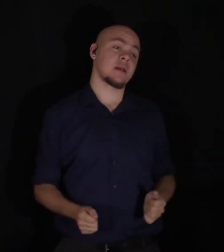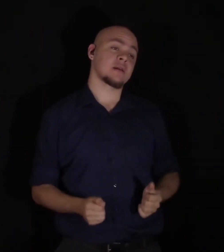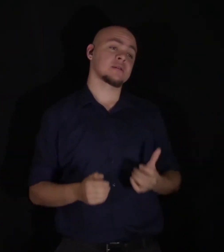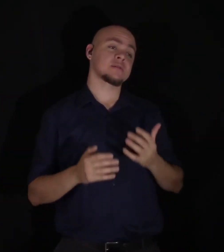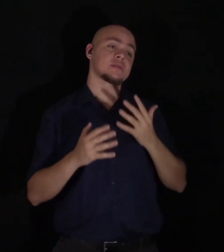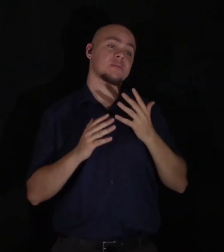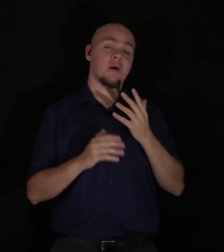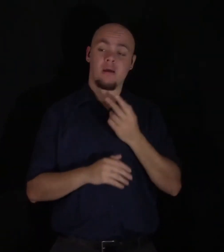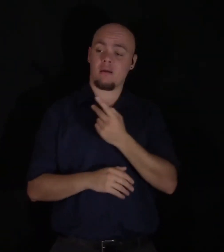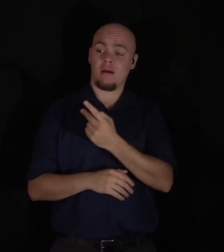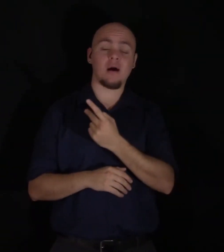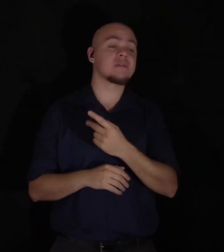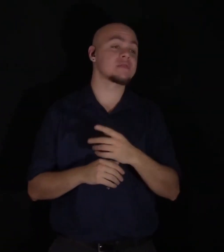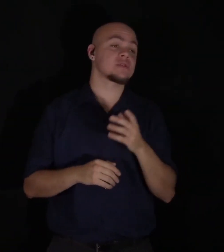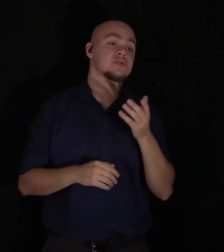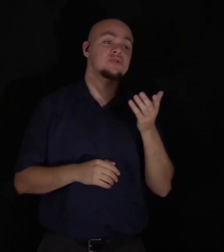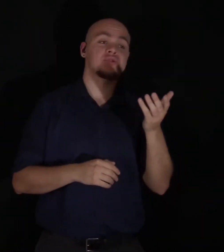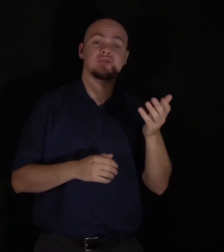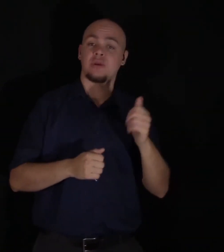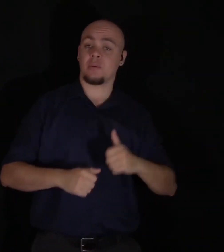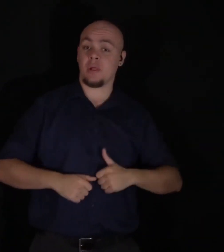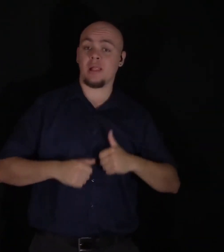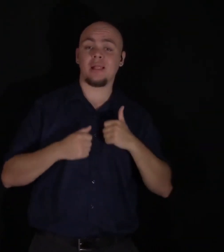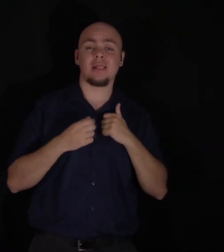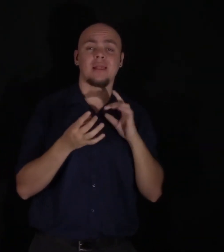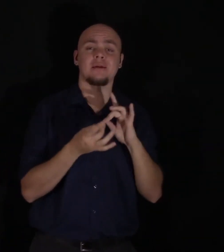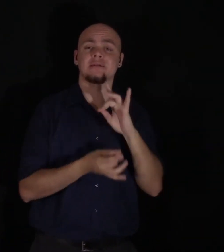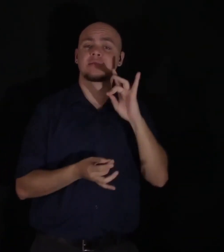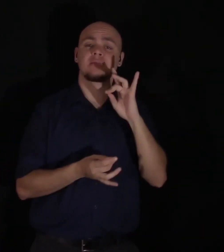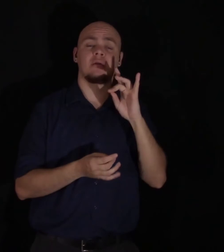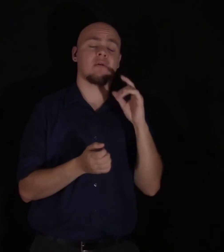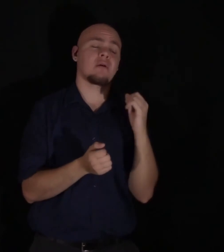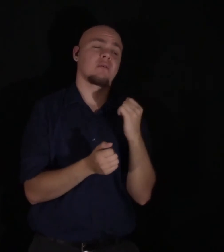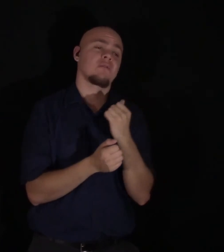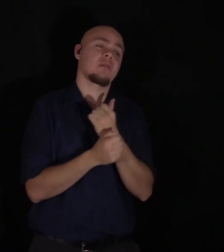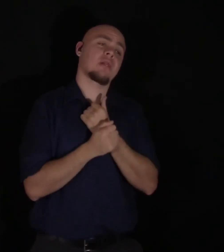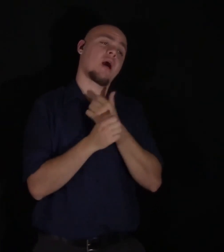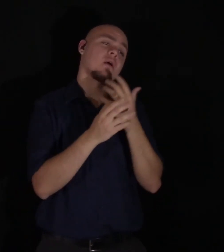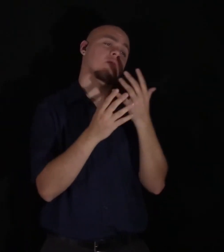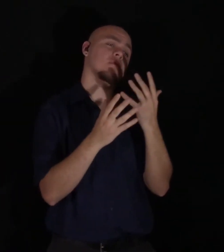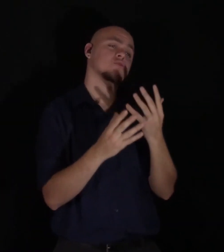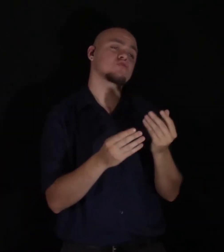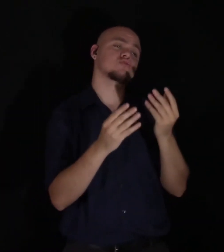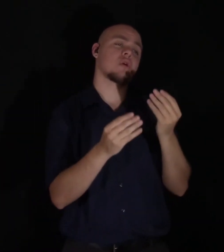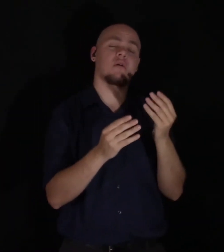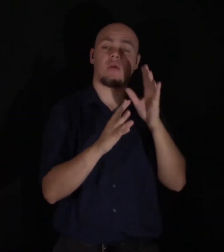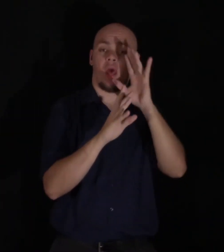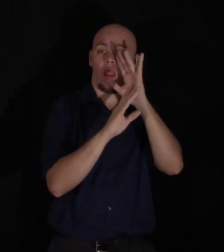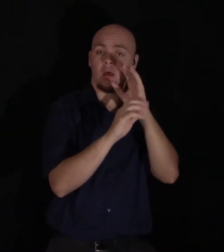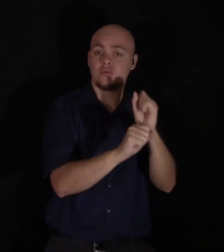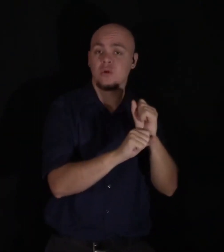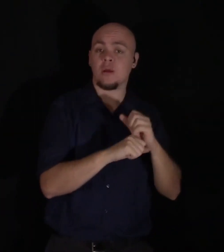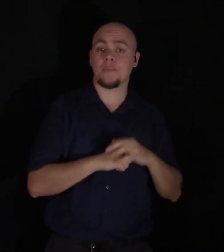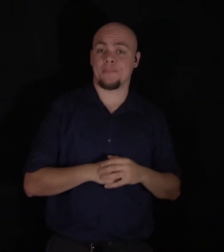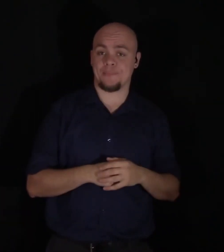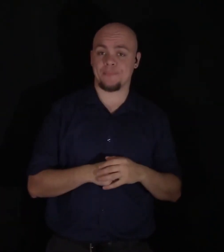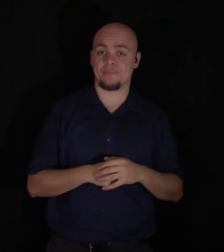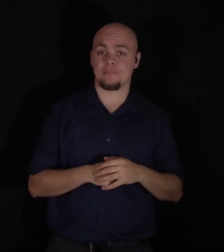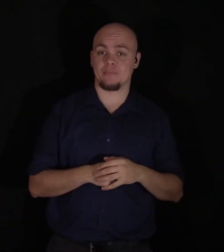She was the living spirit of love to soften and attract. I might have become sullen in my study,